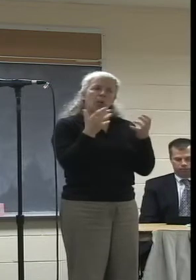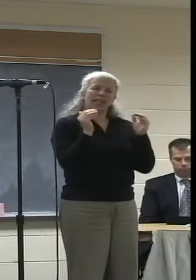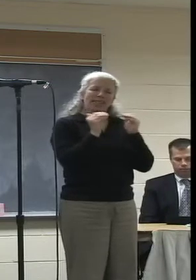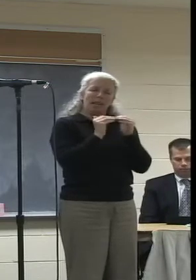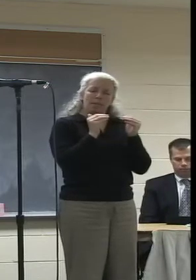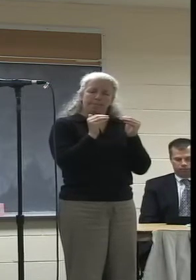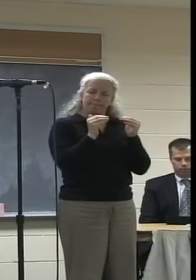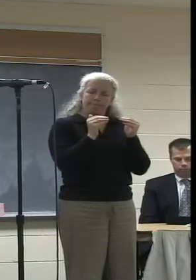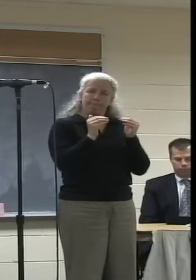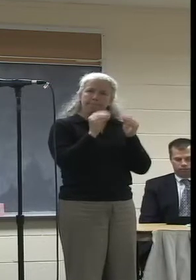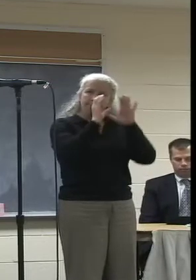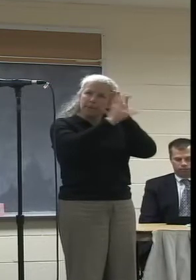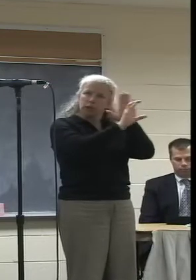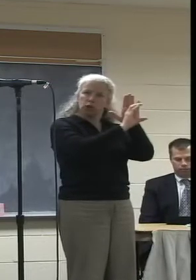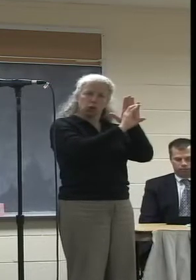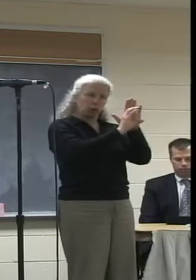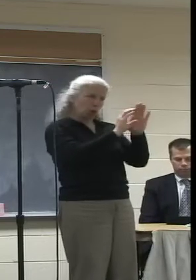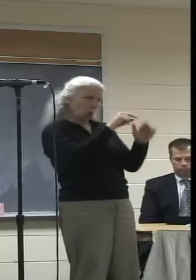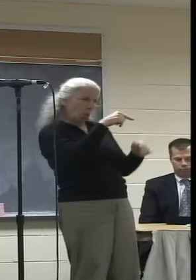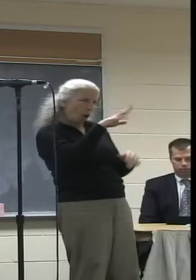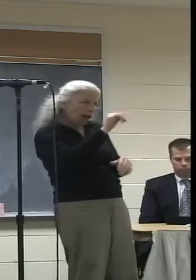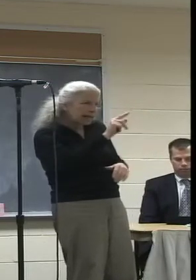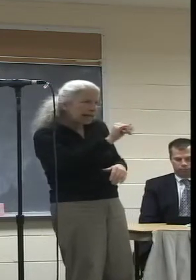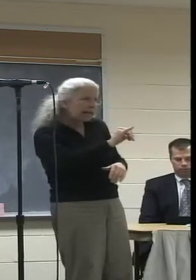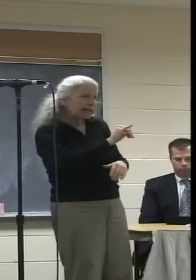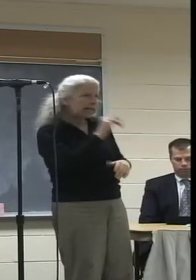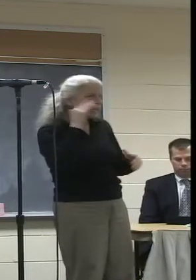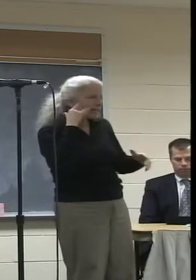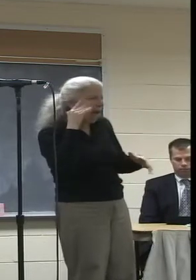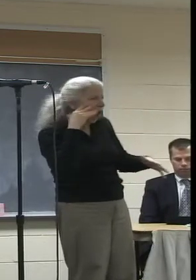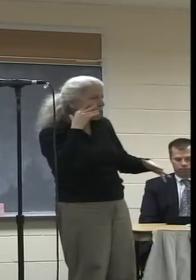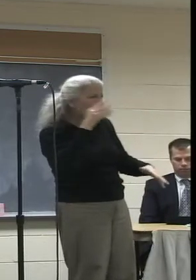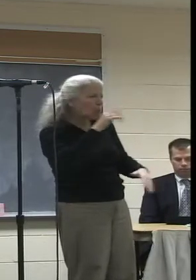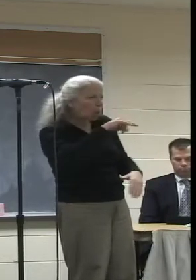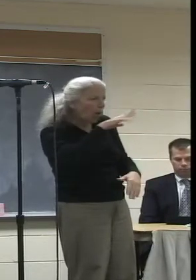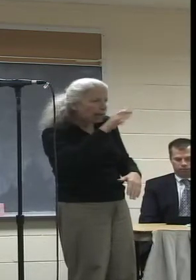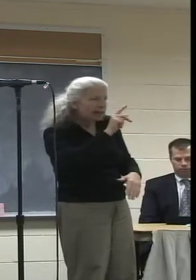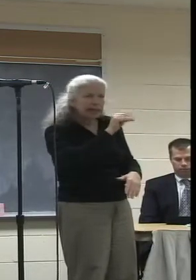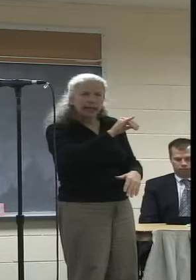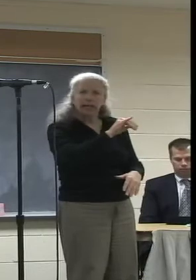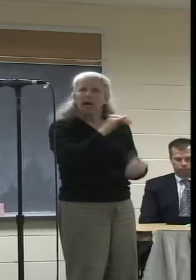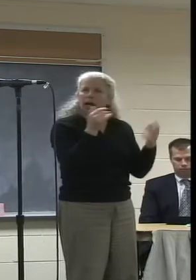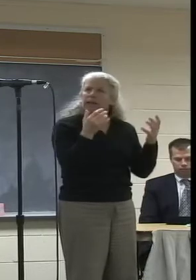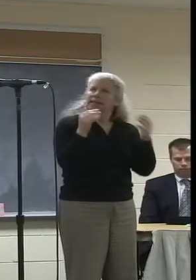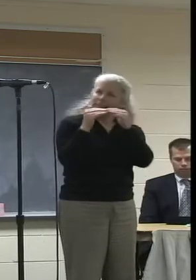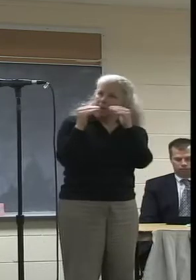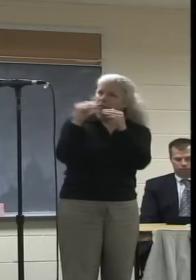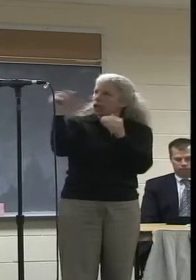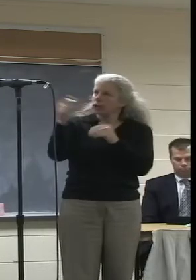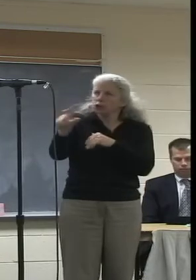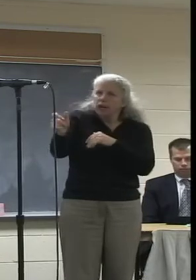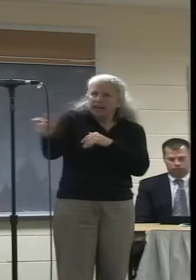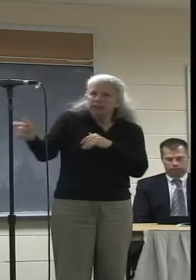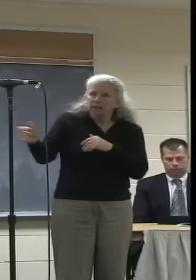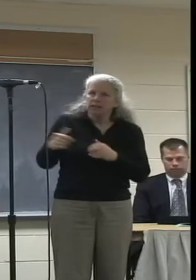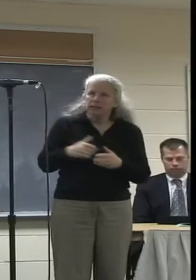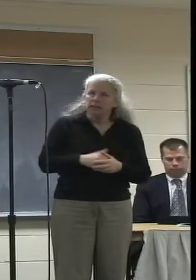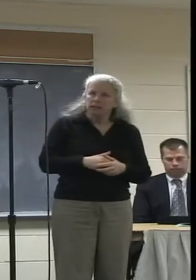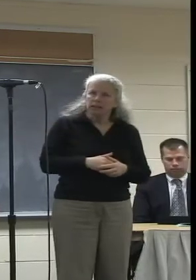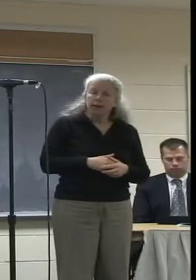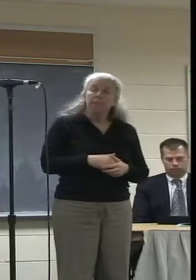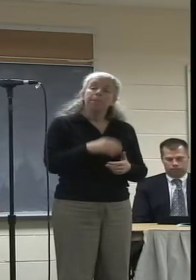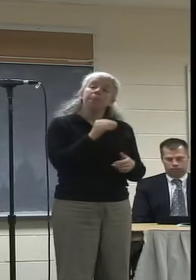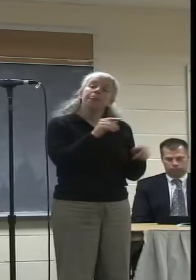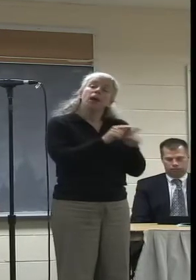picture quality and the same sound quality that all the other channels have. Also,